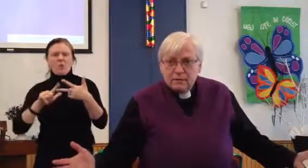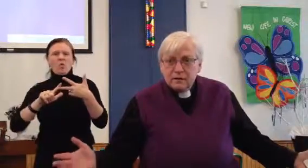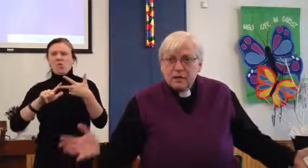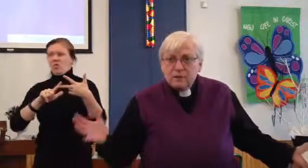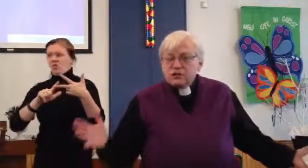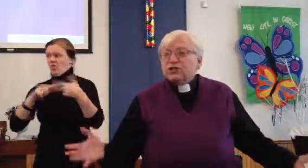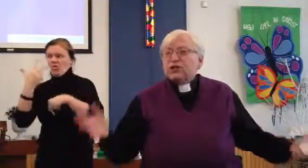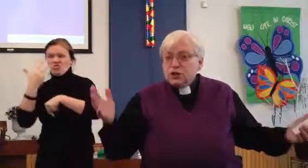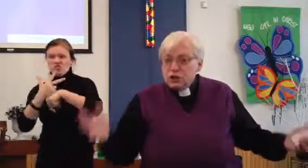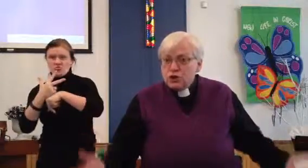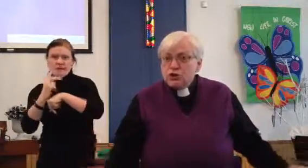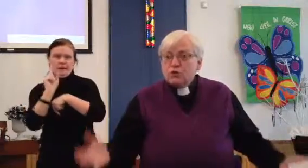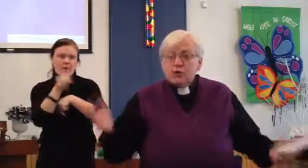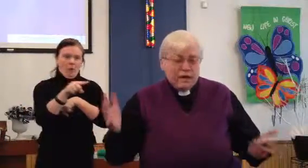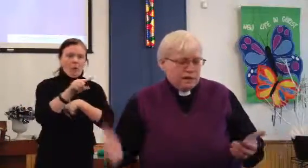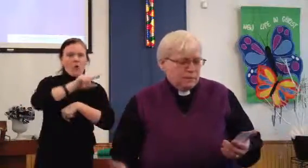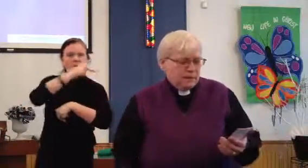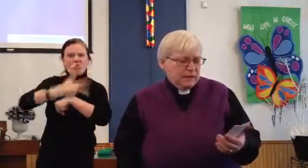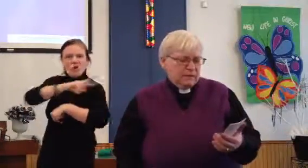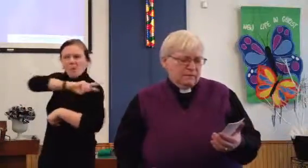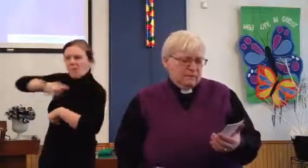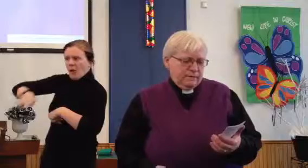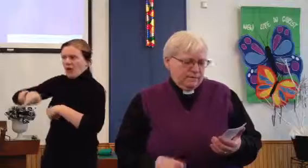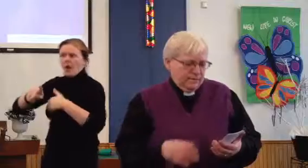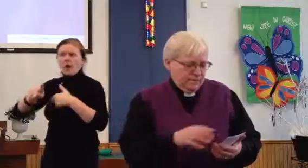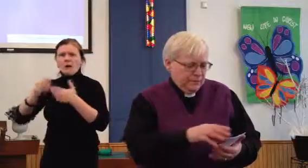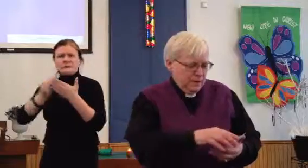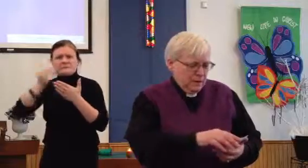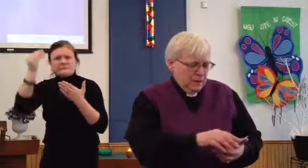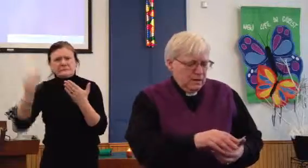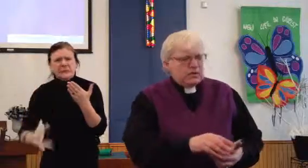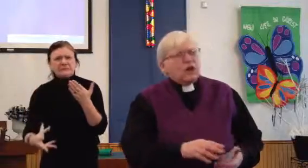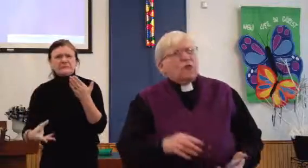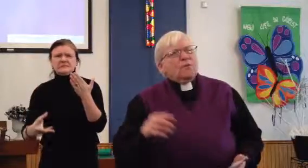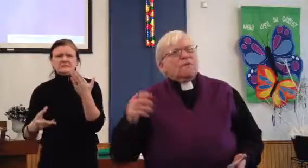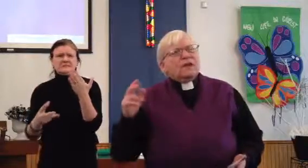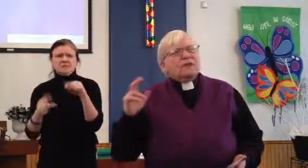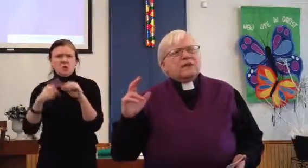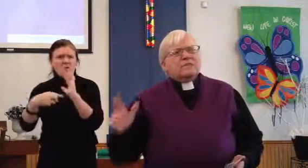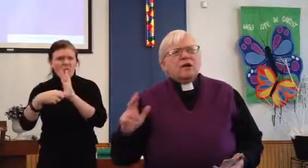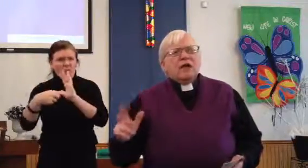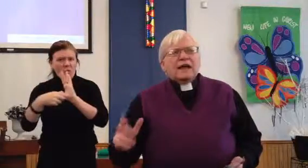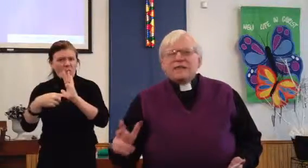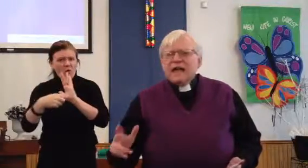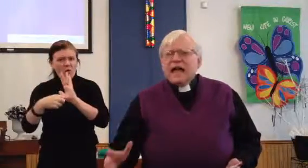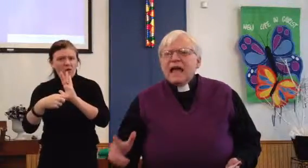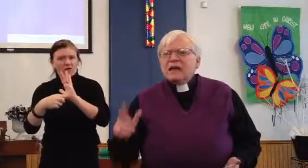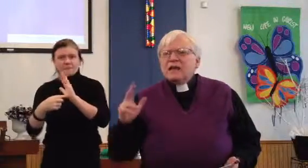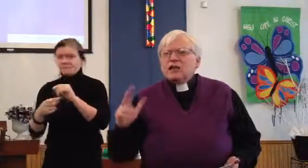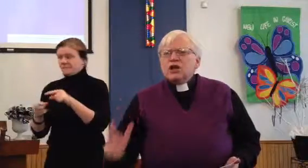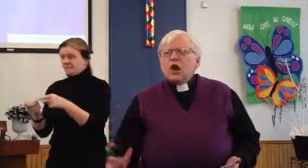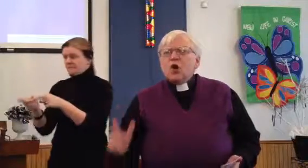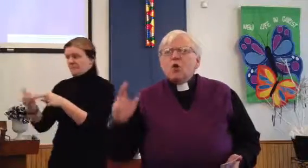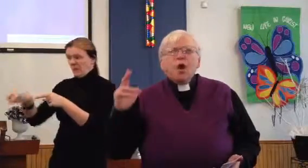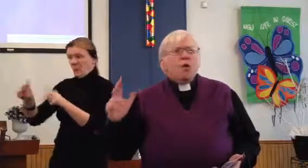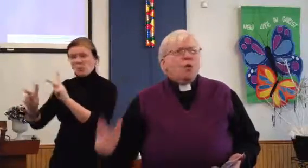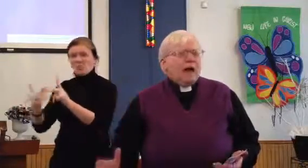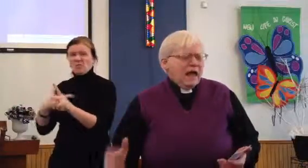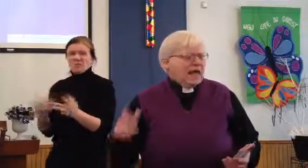It was just too expensive. So, they felt like they had no way